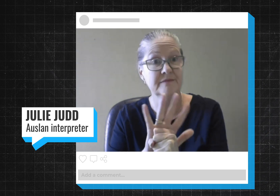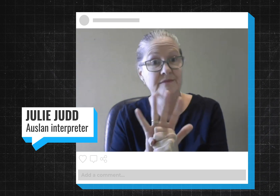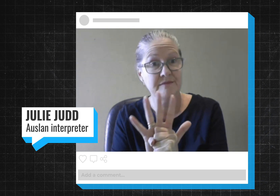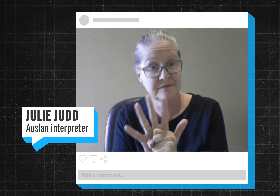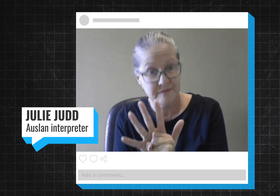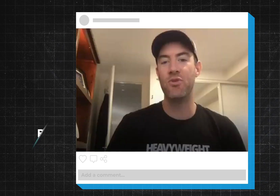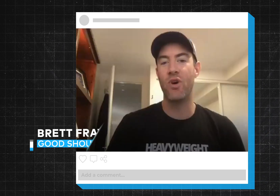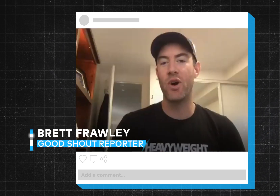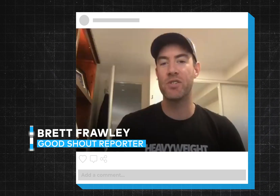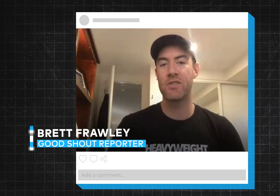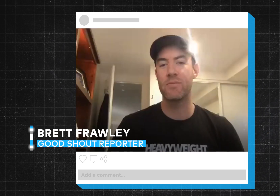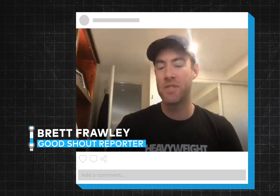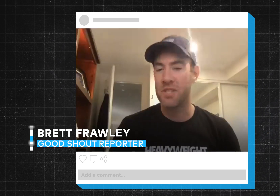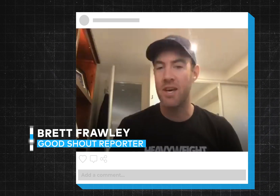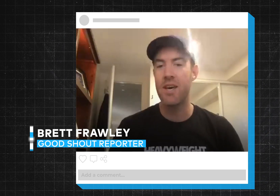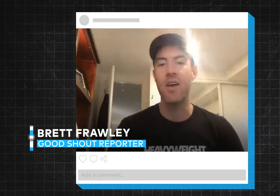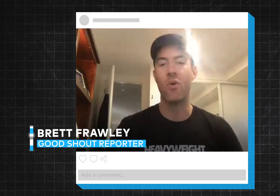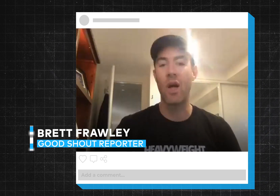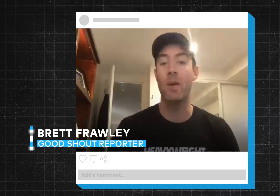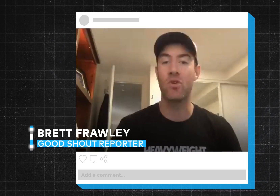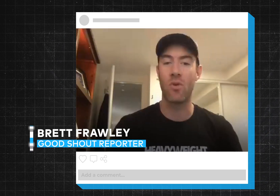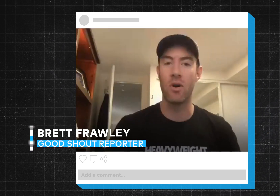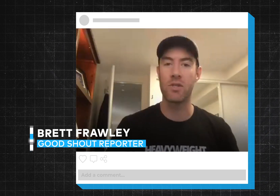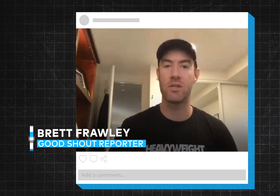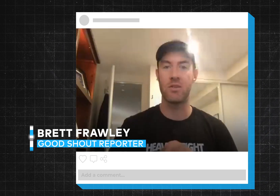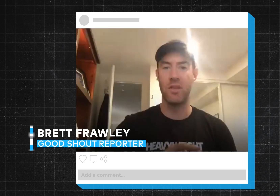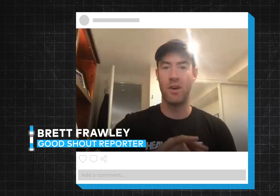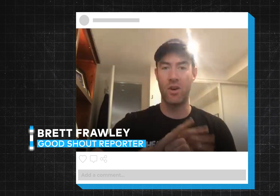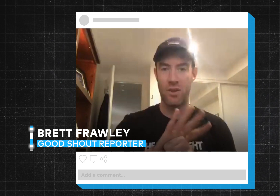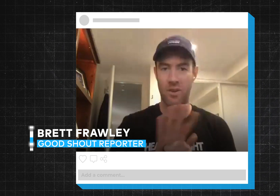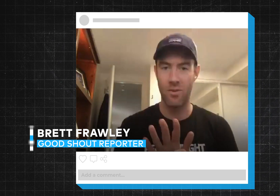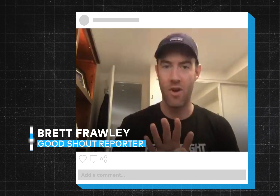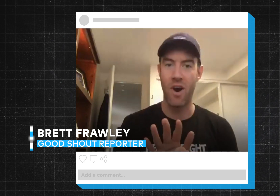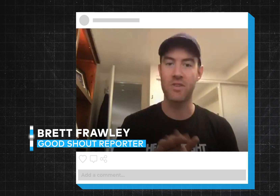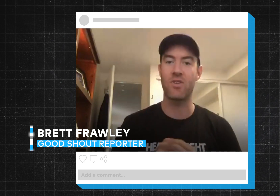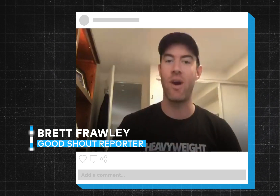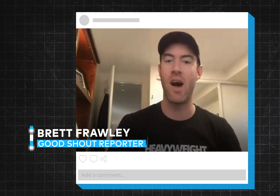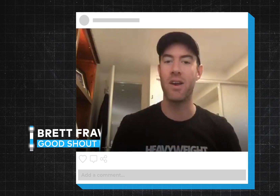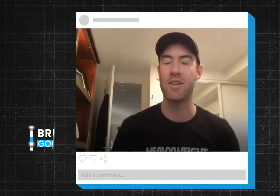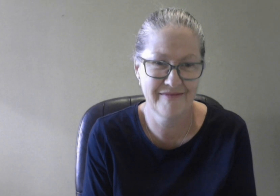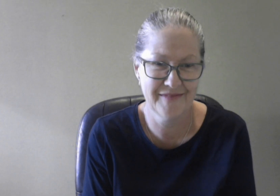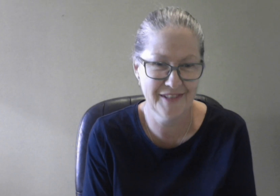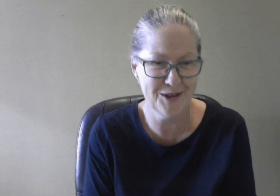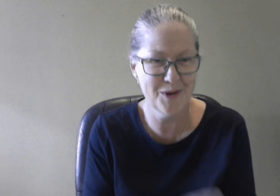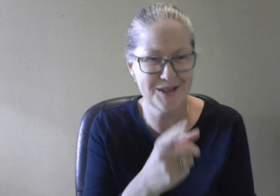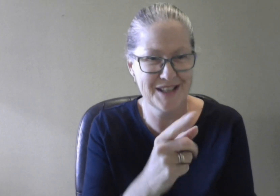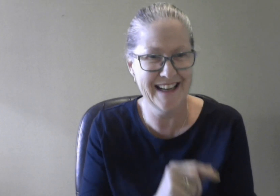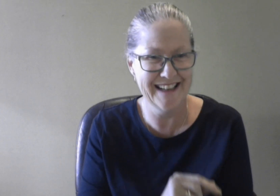When did you first see or come across the coronavirus crown expression? Oh well done.